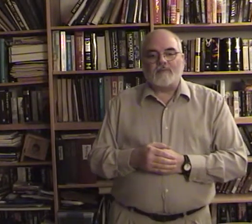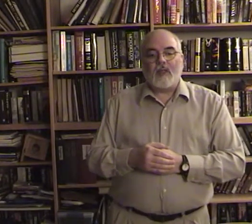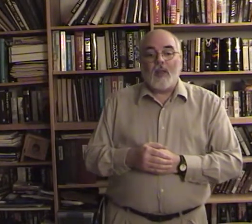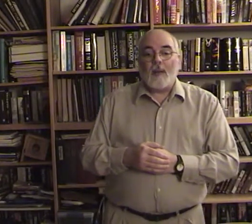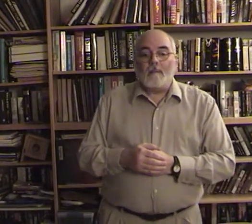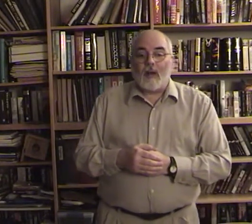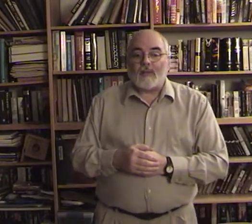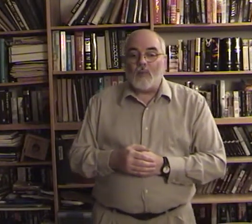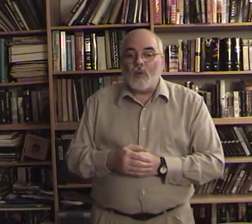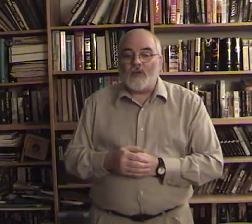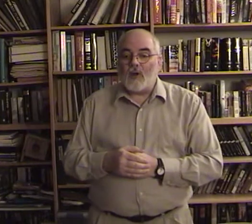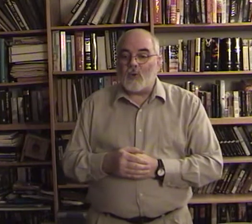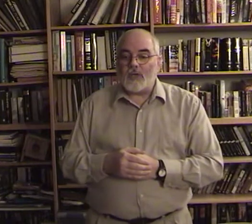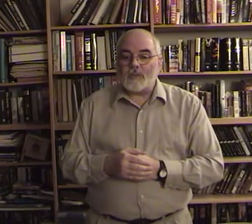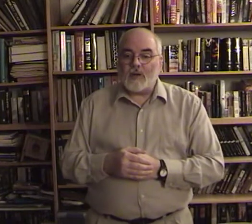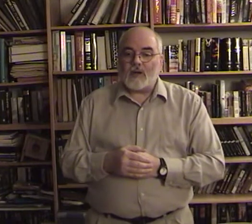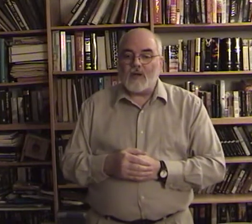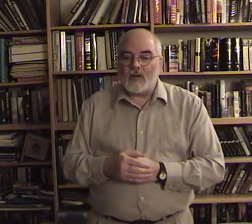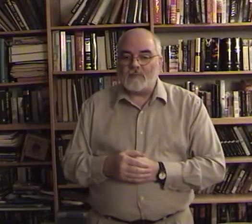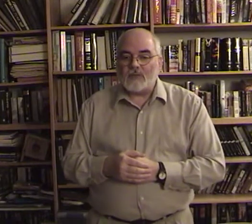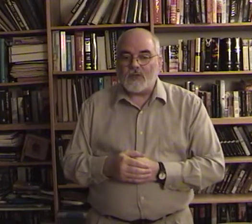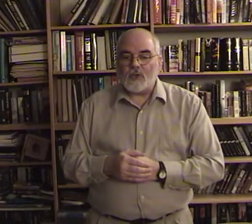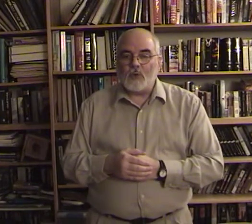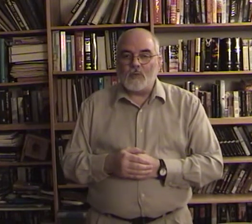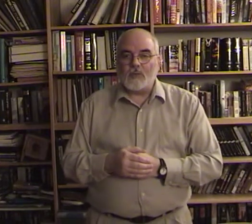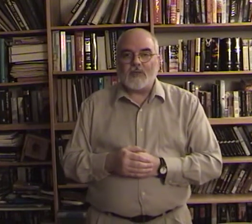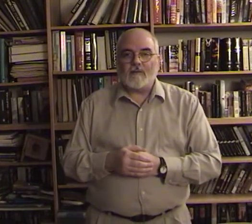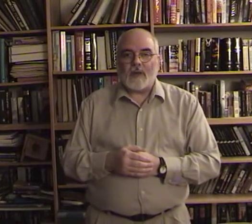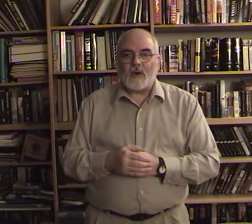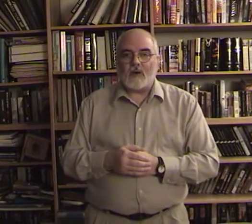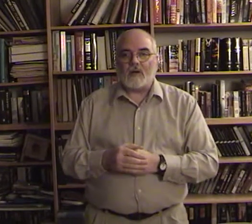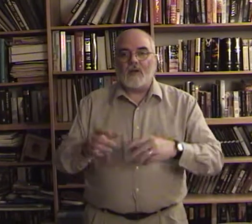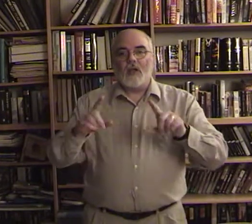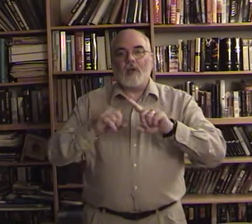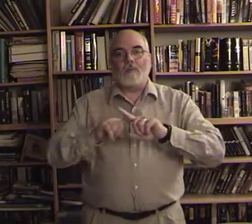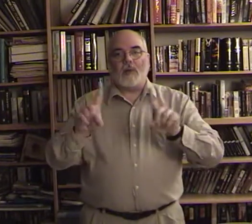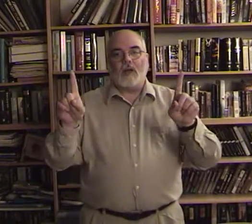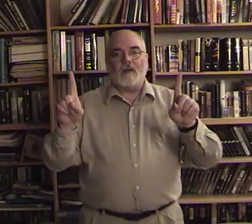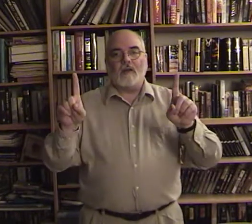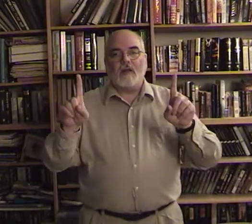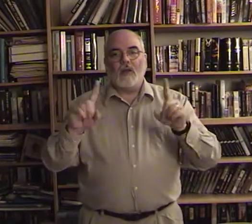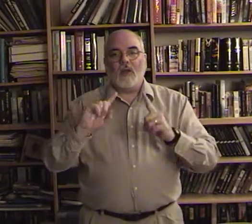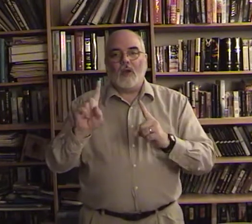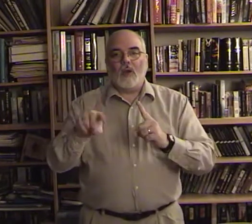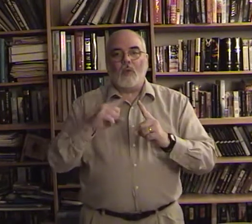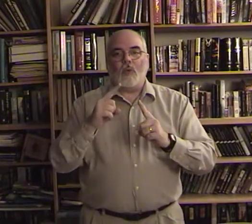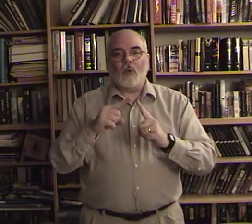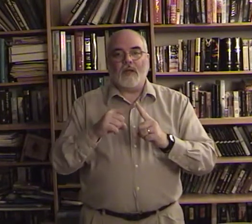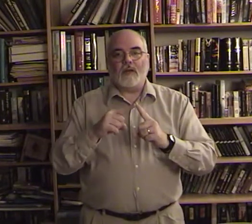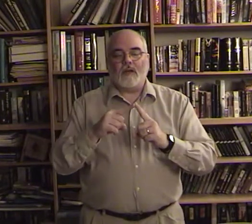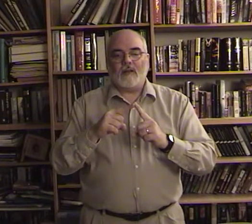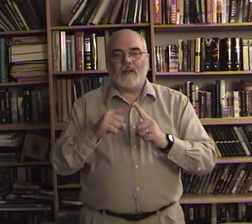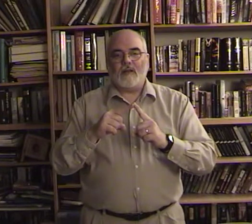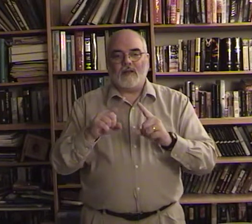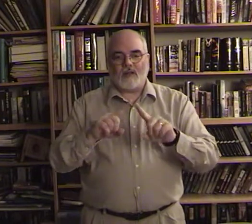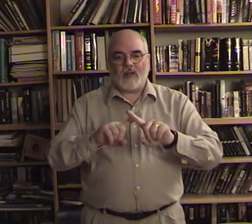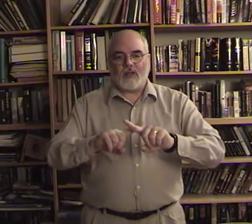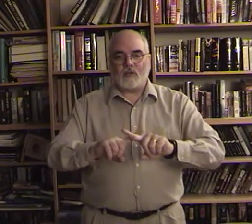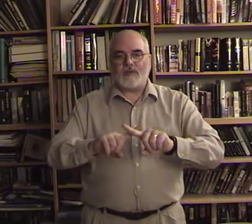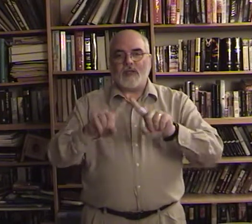but when the holy spirit comes you will receive power but when okay we've seen